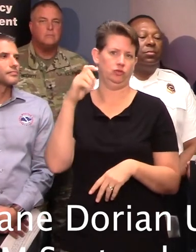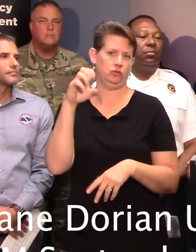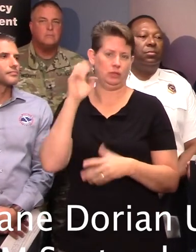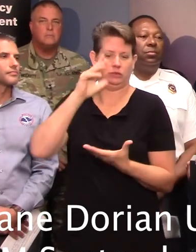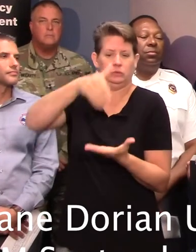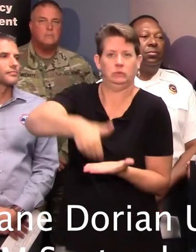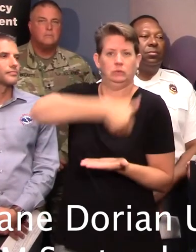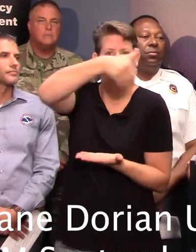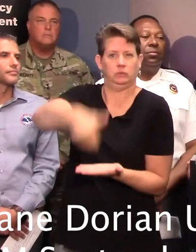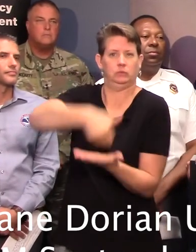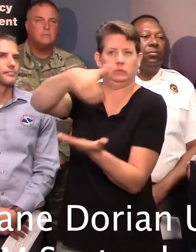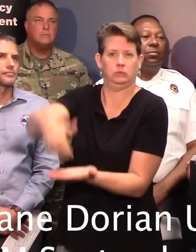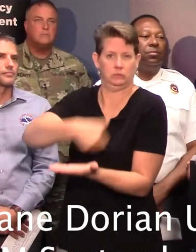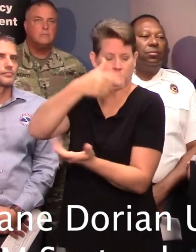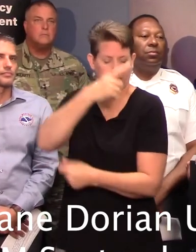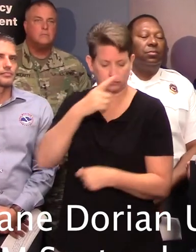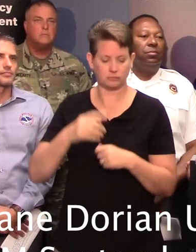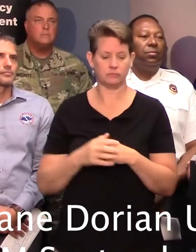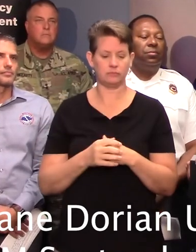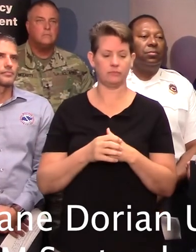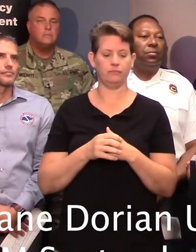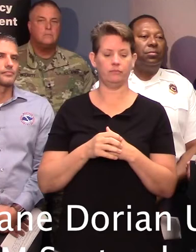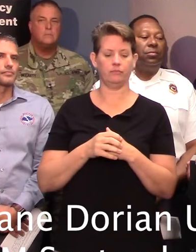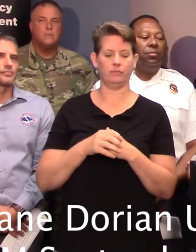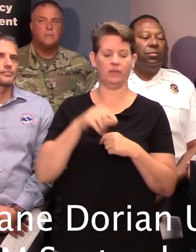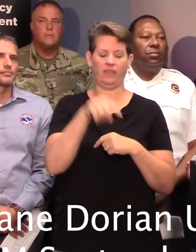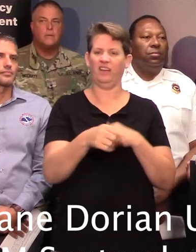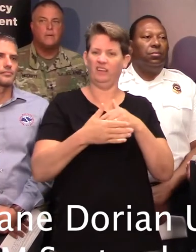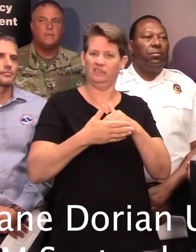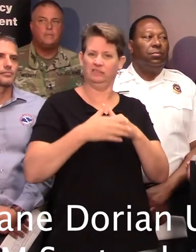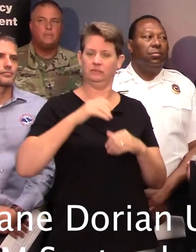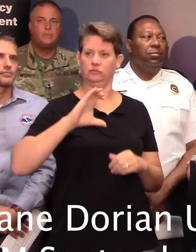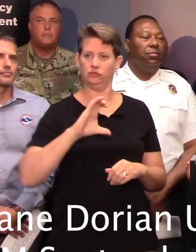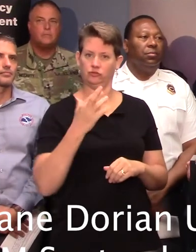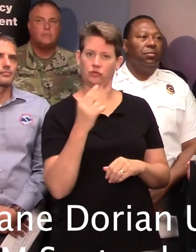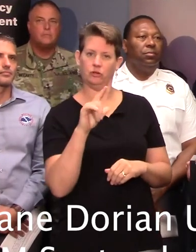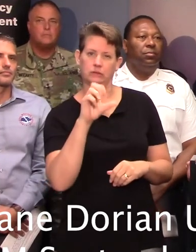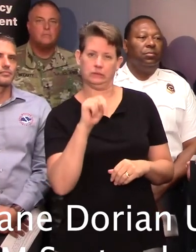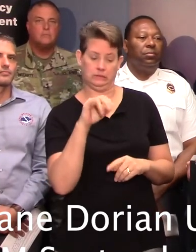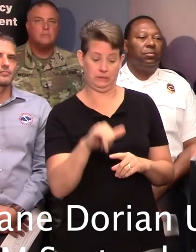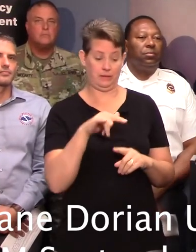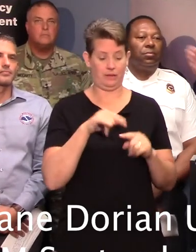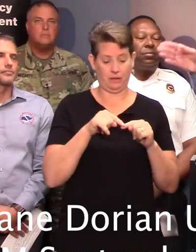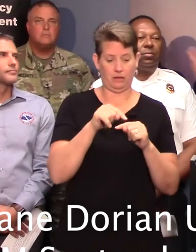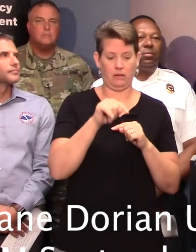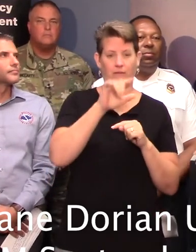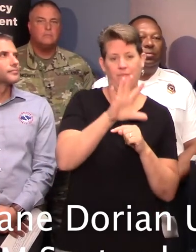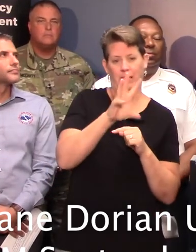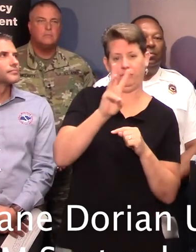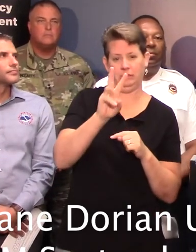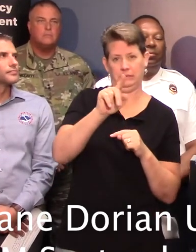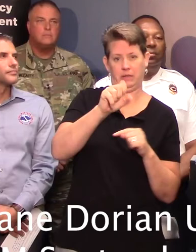dredging the channel out leading into the harbor in Charleston, and it was five or six miles out, and it would be